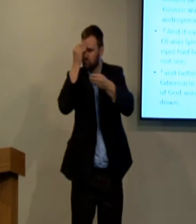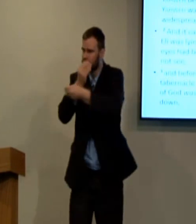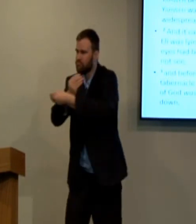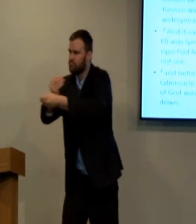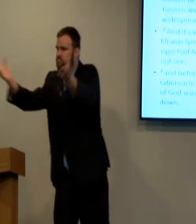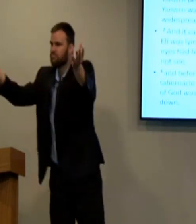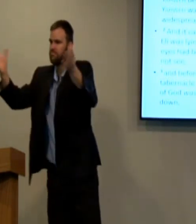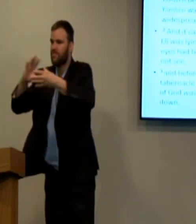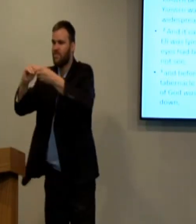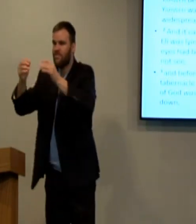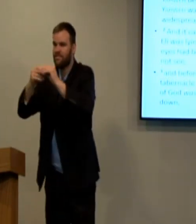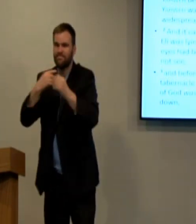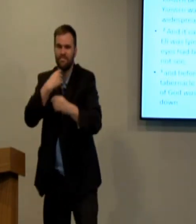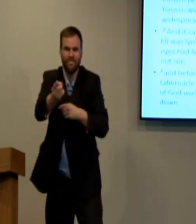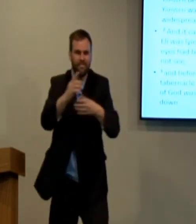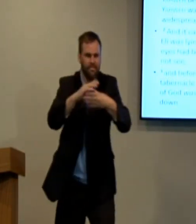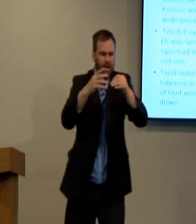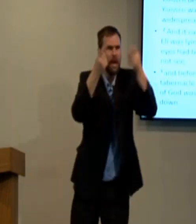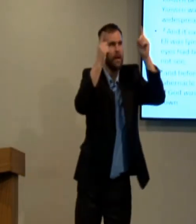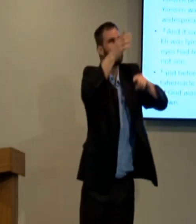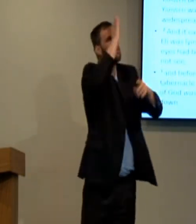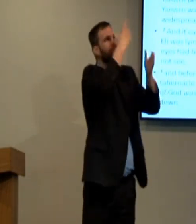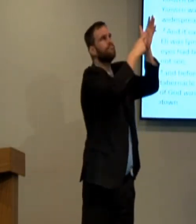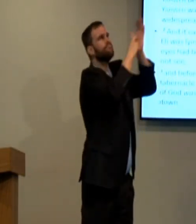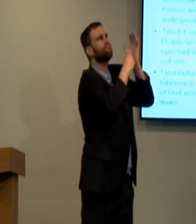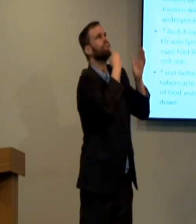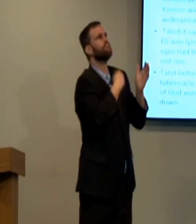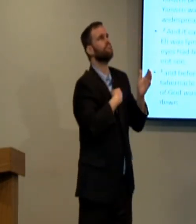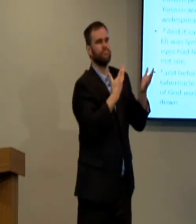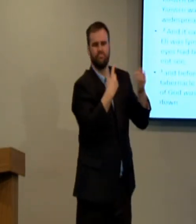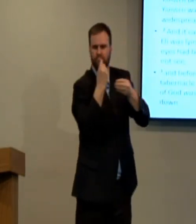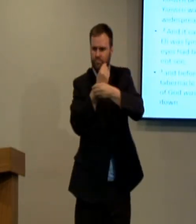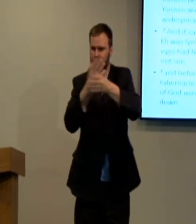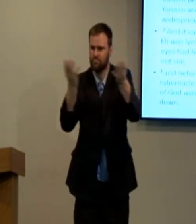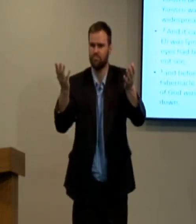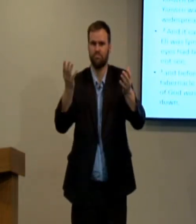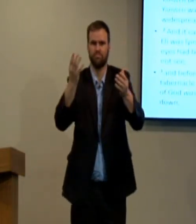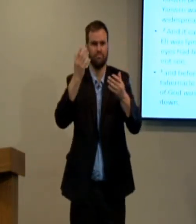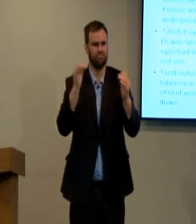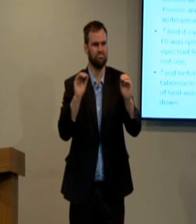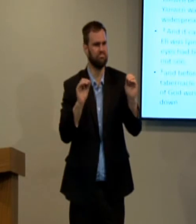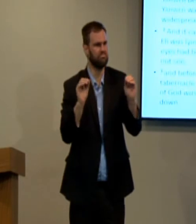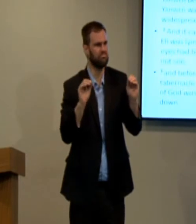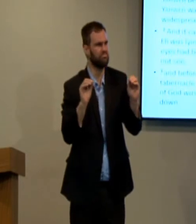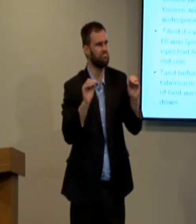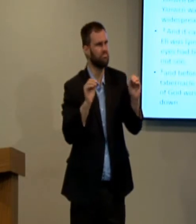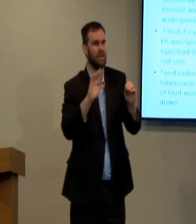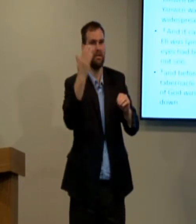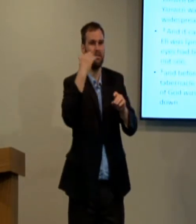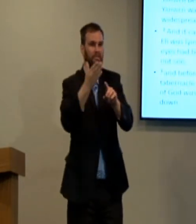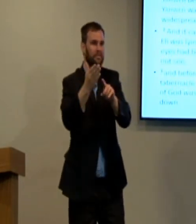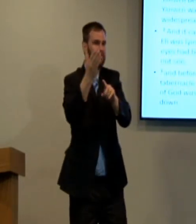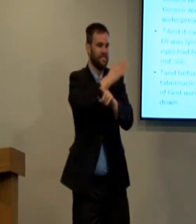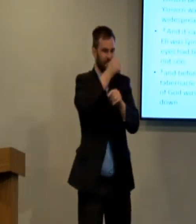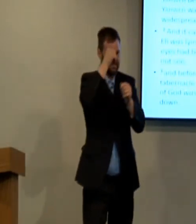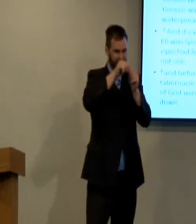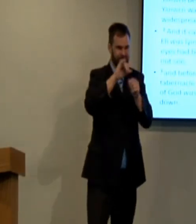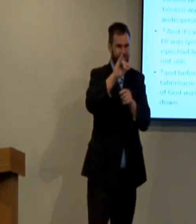received a message, Eli didn't, he wasn't commanded on God constantly, and he wasn't telling people all the time.